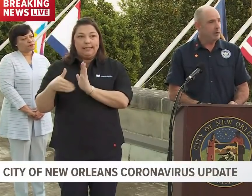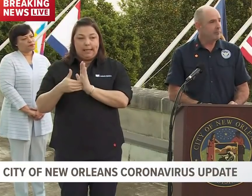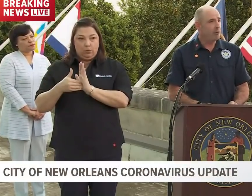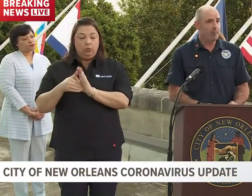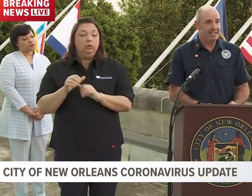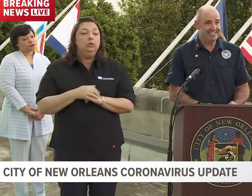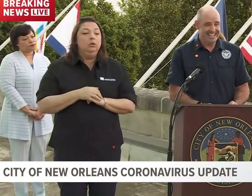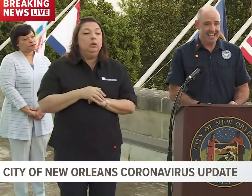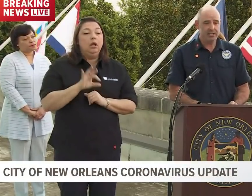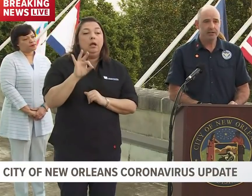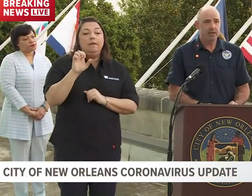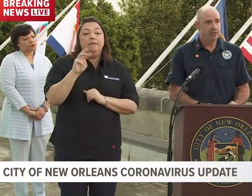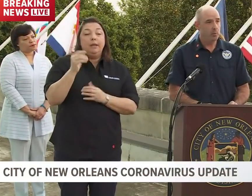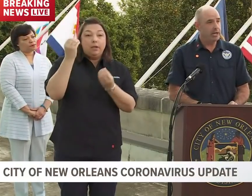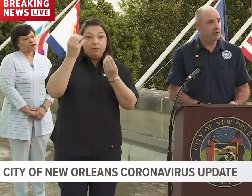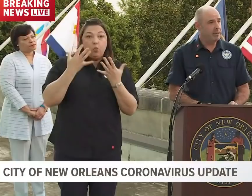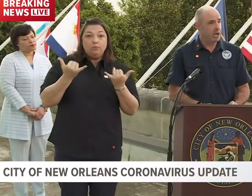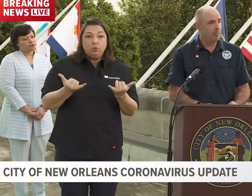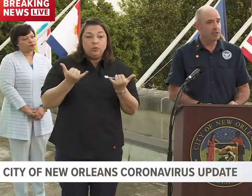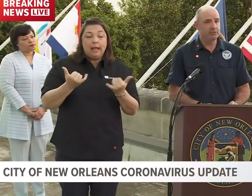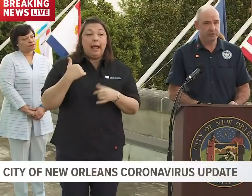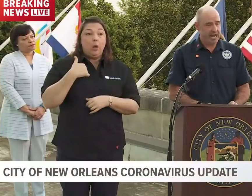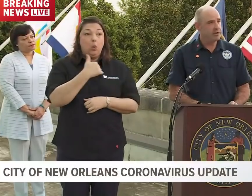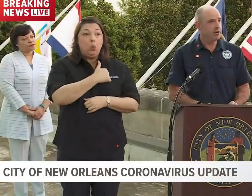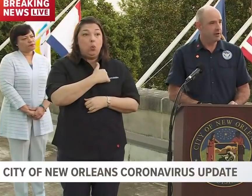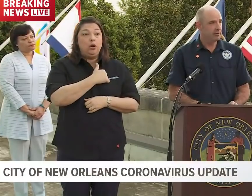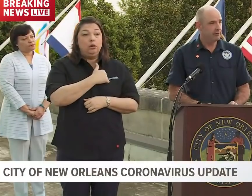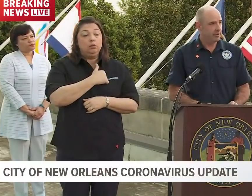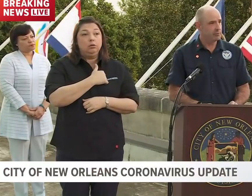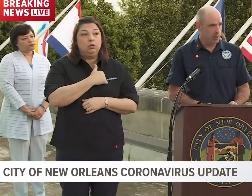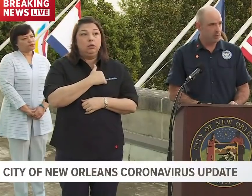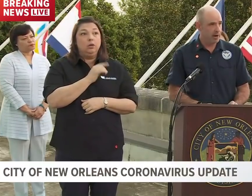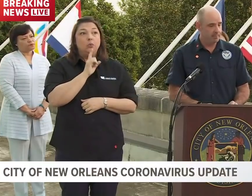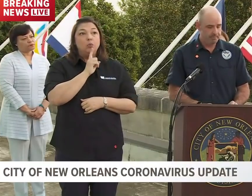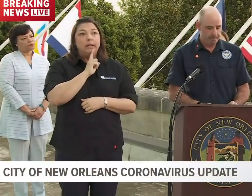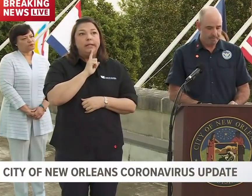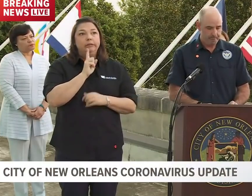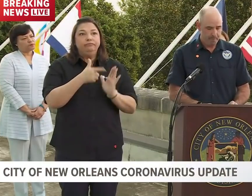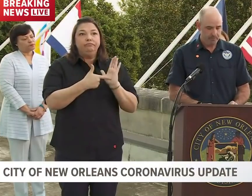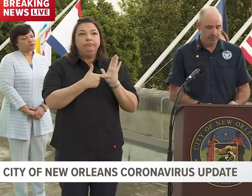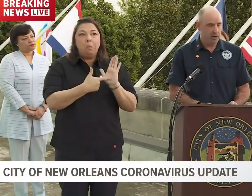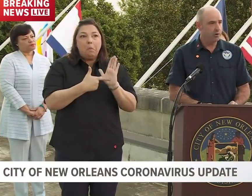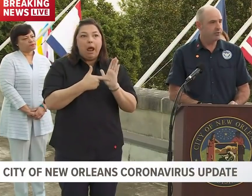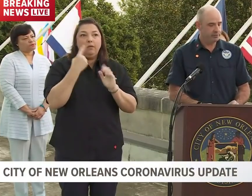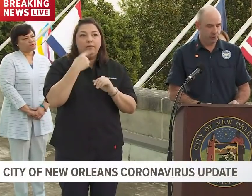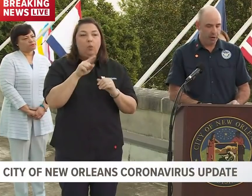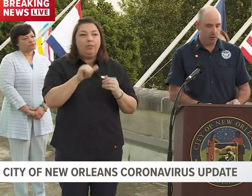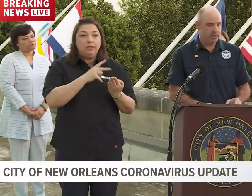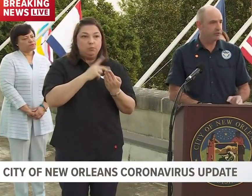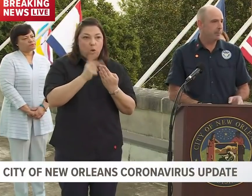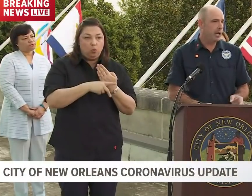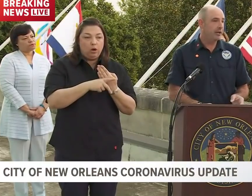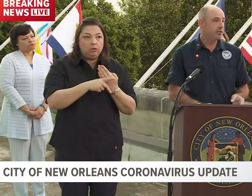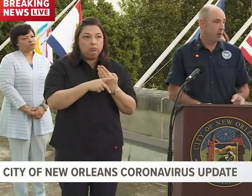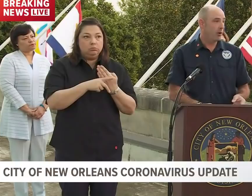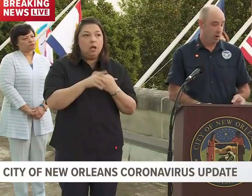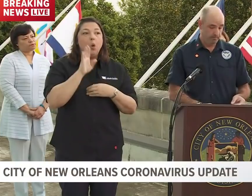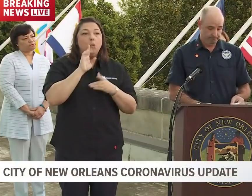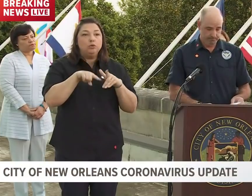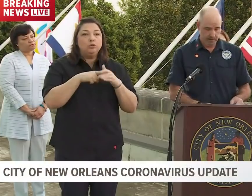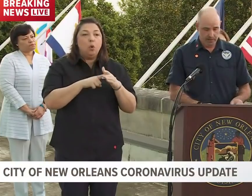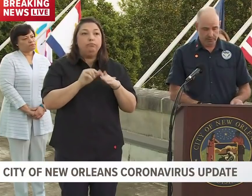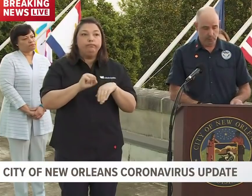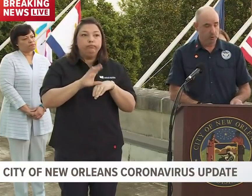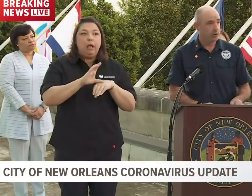FEMA informed me today that we have become the standard for this program, and they are starting a resupply tomorrow.